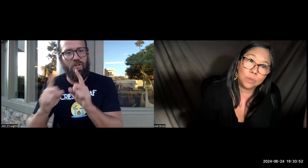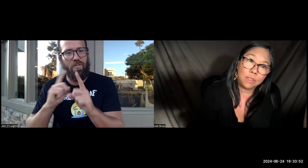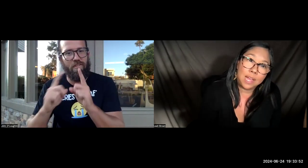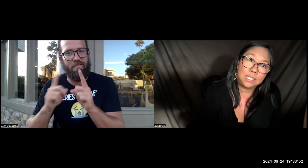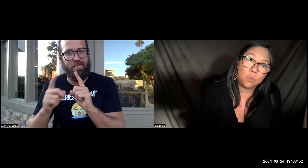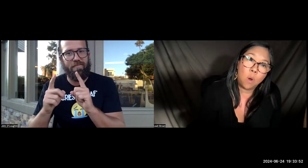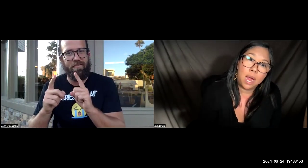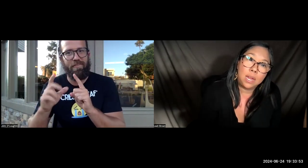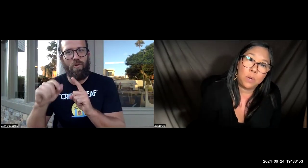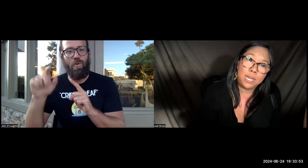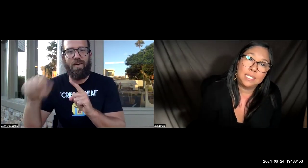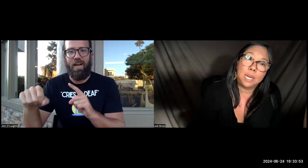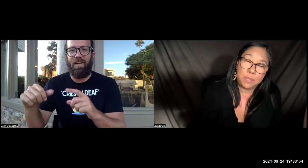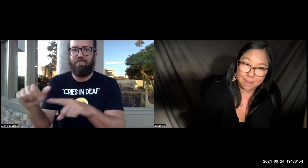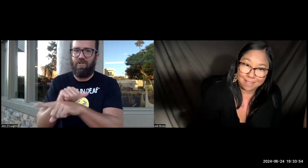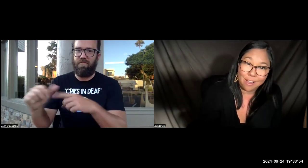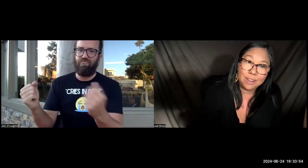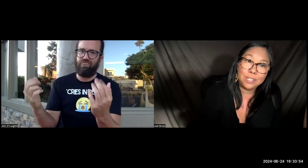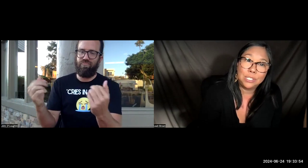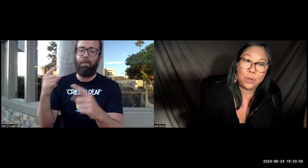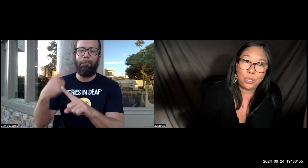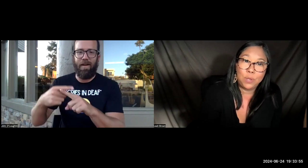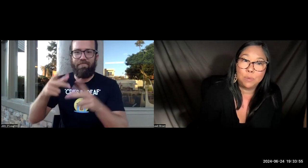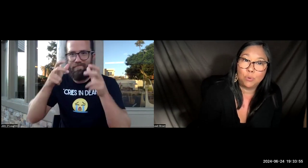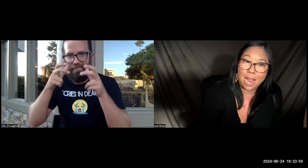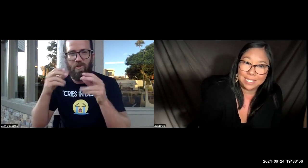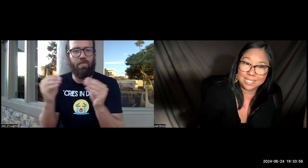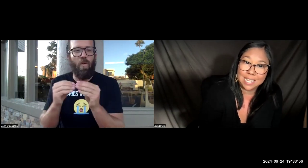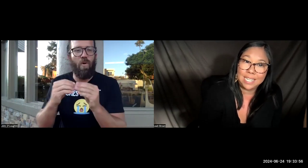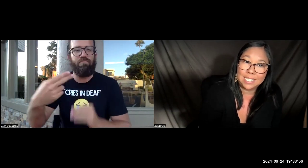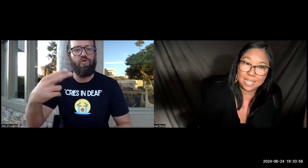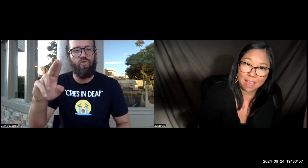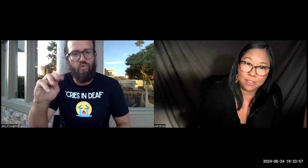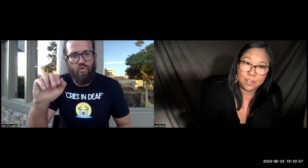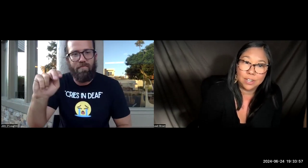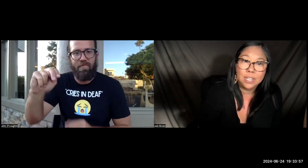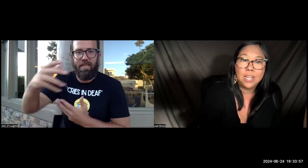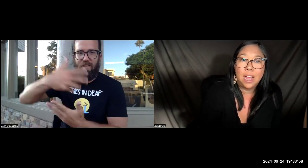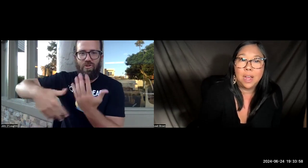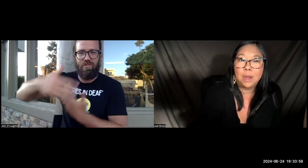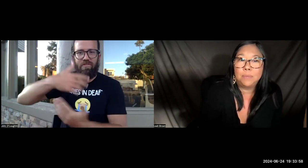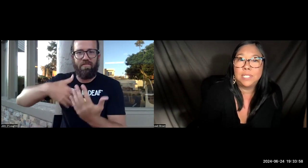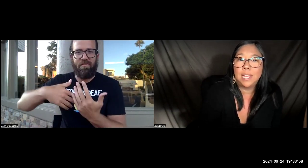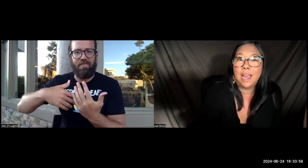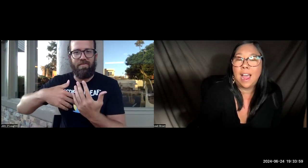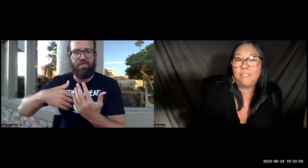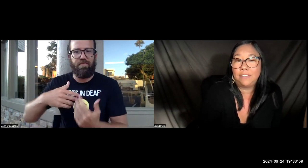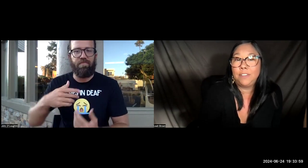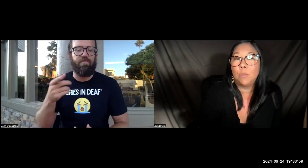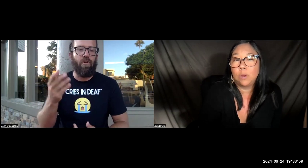That's why we set up the dialogue, so you can practice signing together to have it feel more